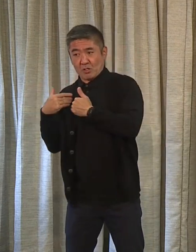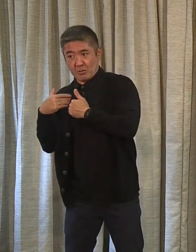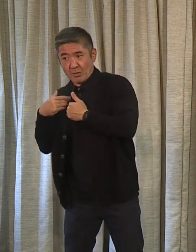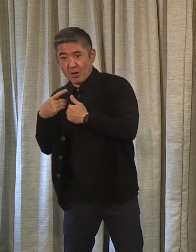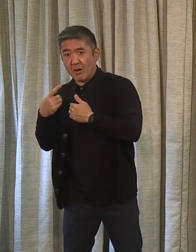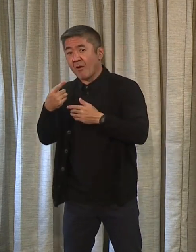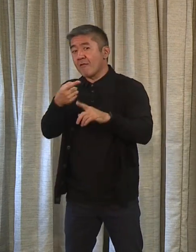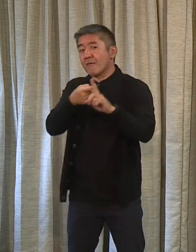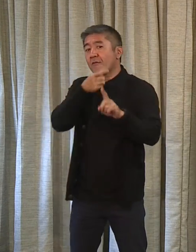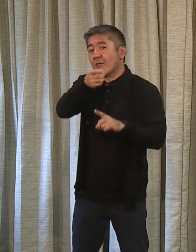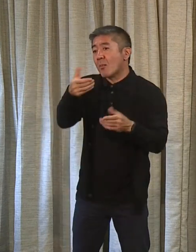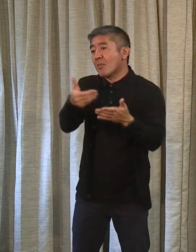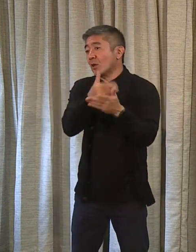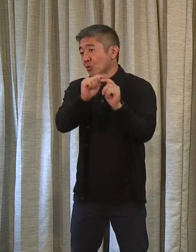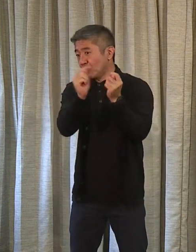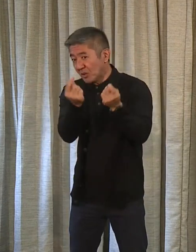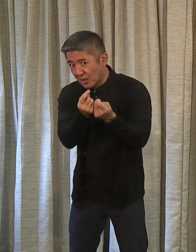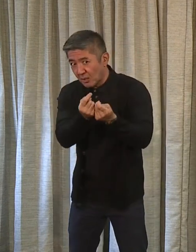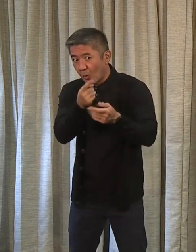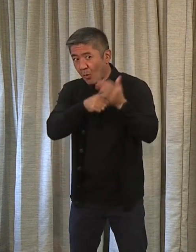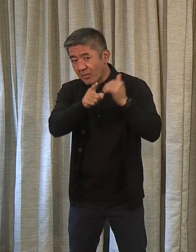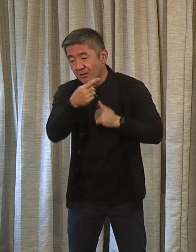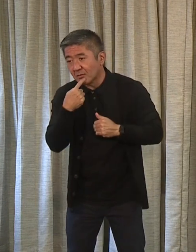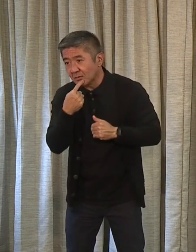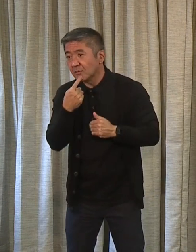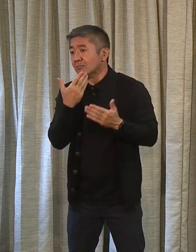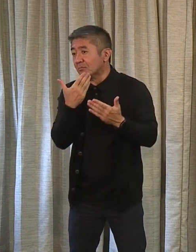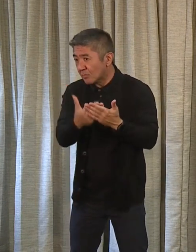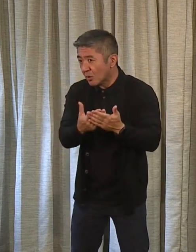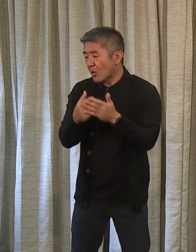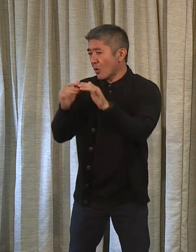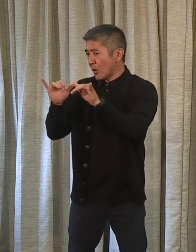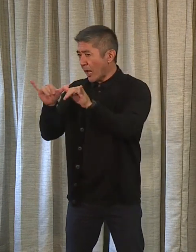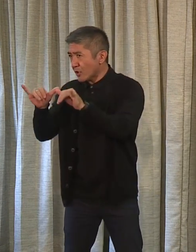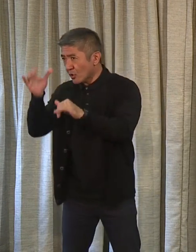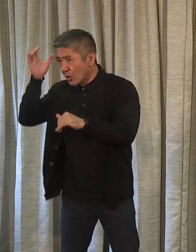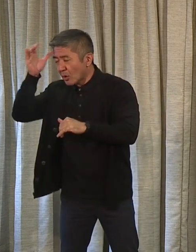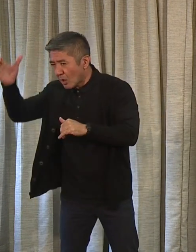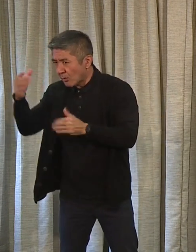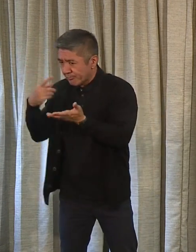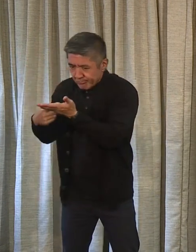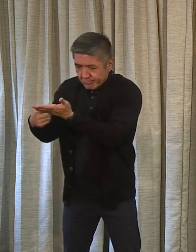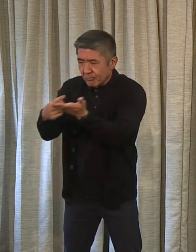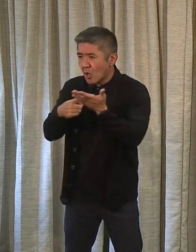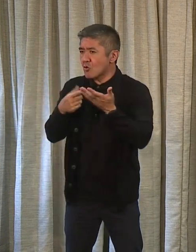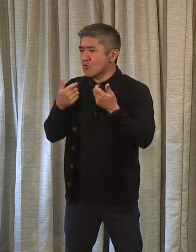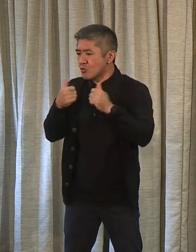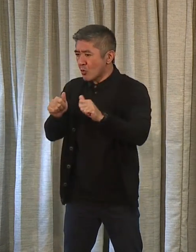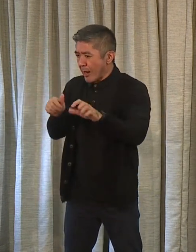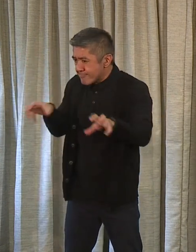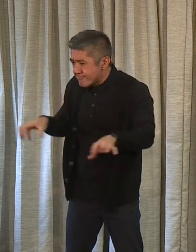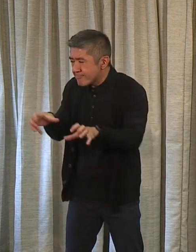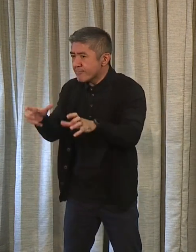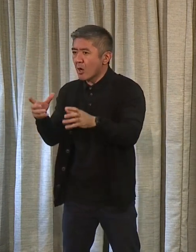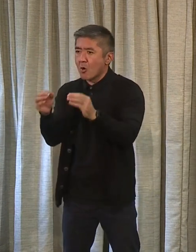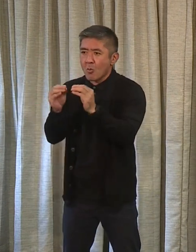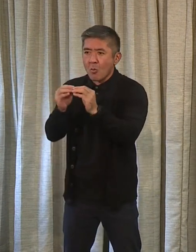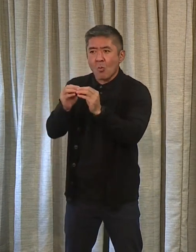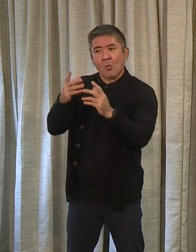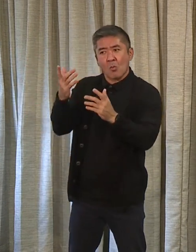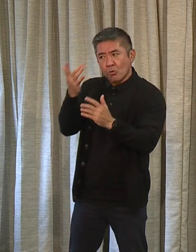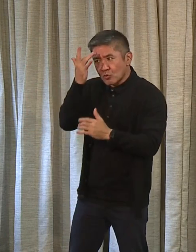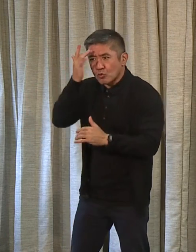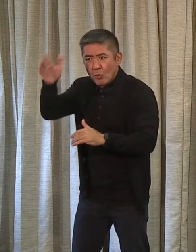the new leadership team. In addition to that, some of the engineering concepts are being talked about to try to get it built officially. So